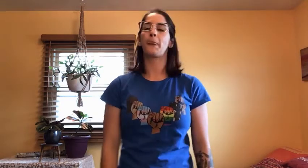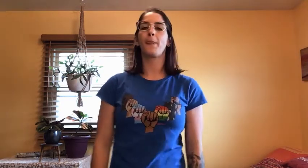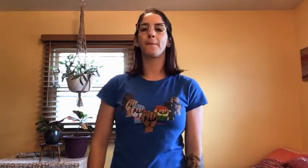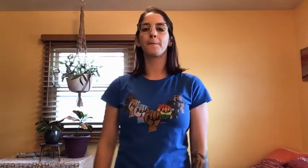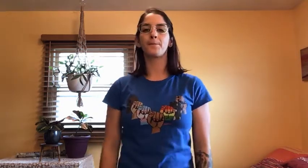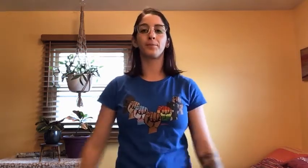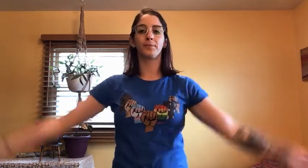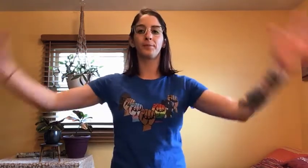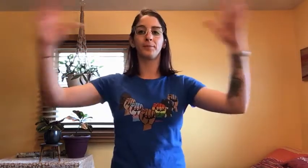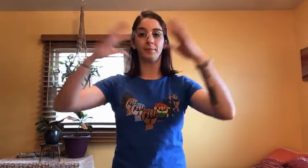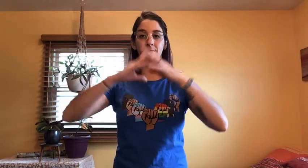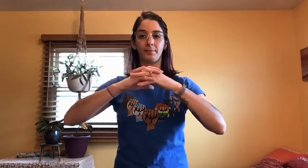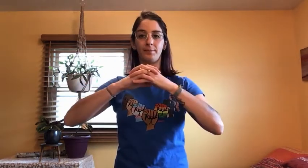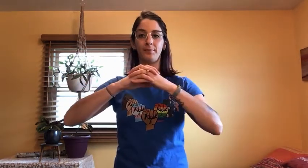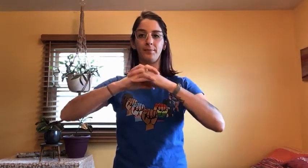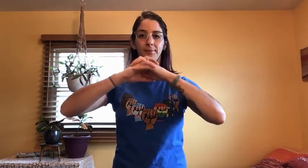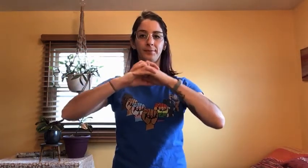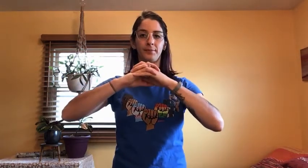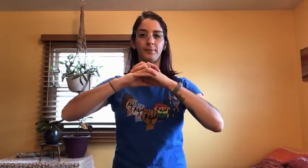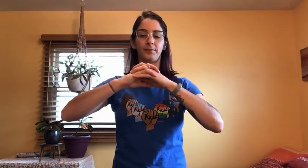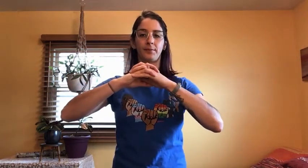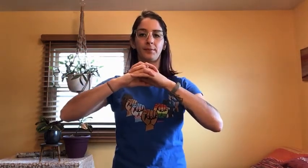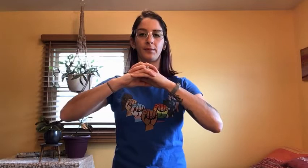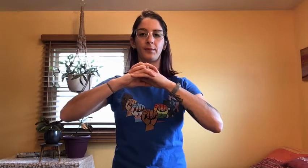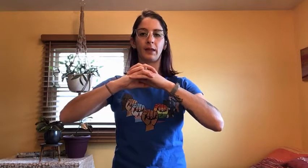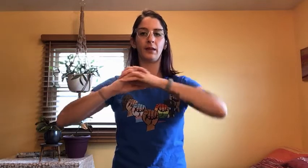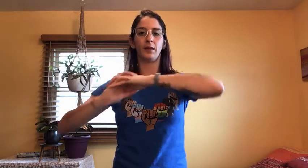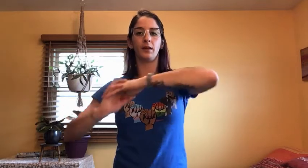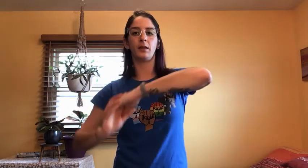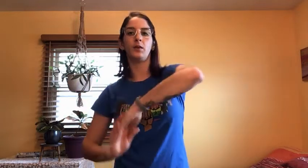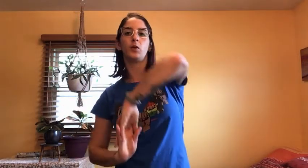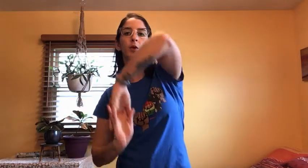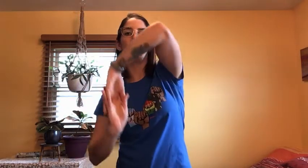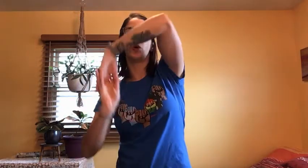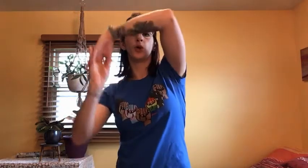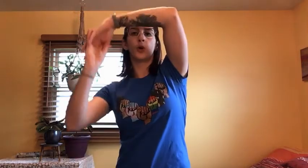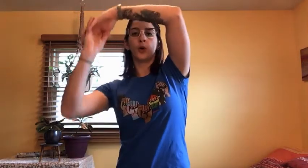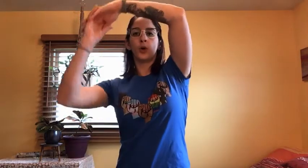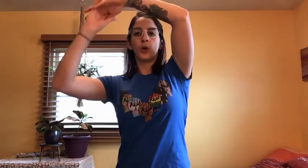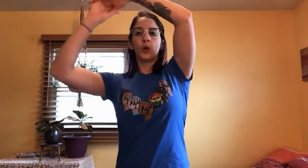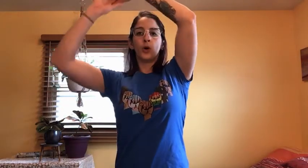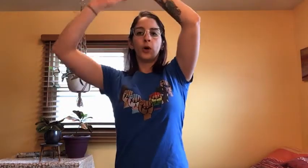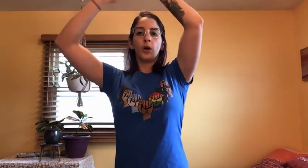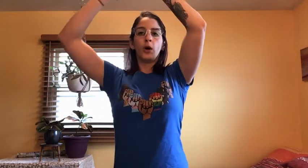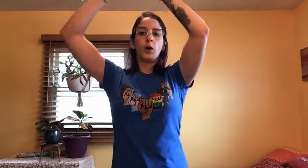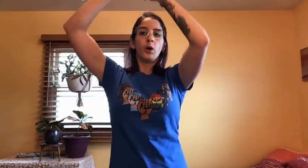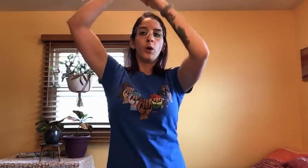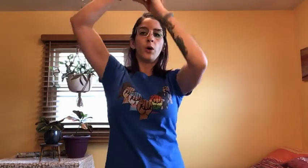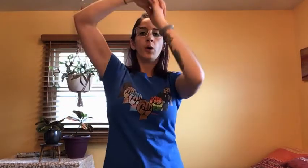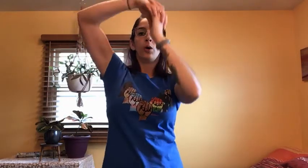For a dolphin breath, we move our arms like a dolphin jumping out of the water. As you breathe in, move your arms up. And as